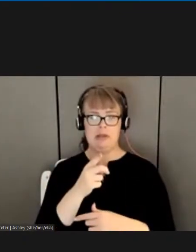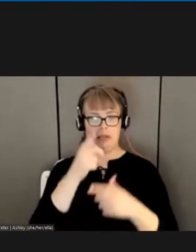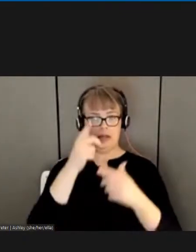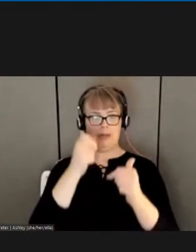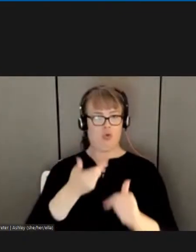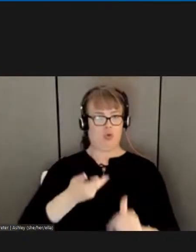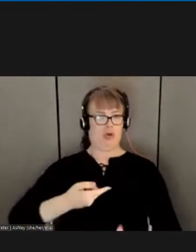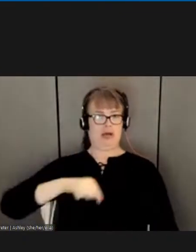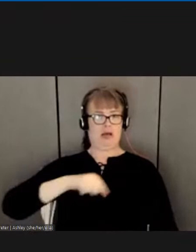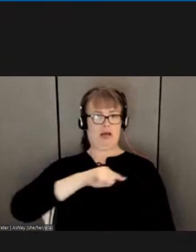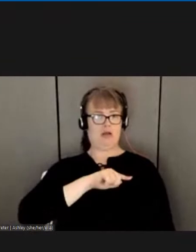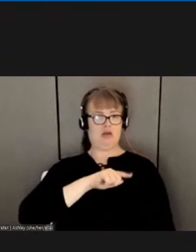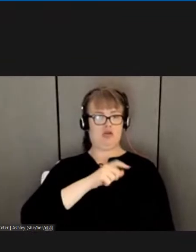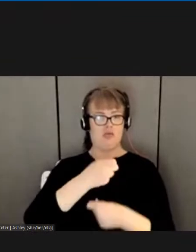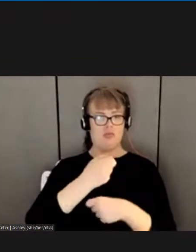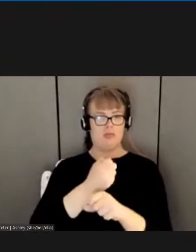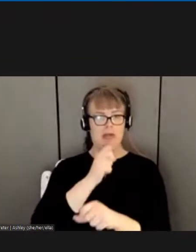a solid.